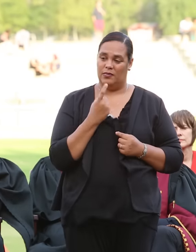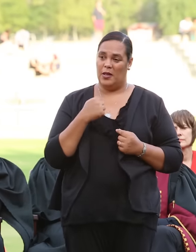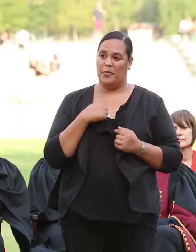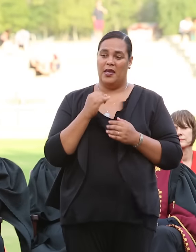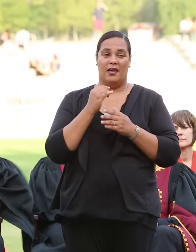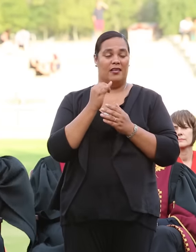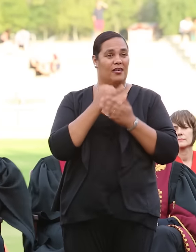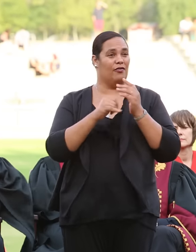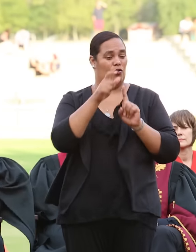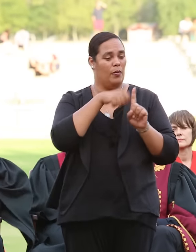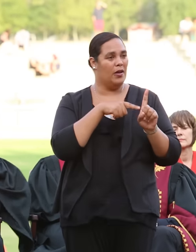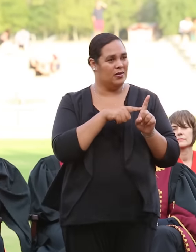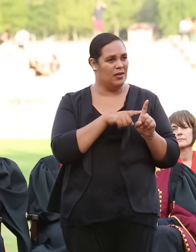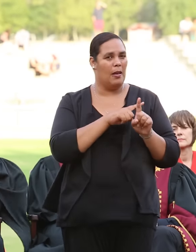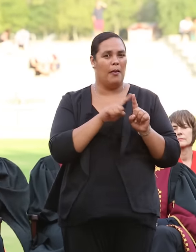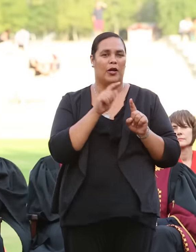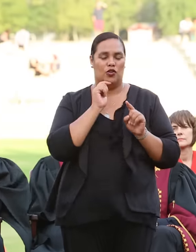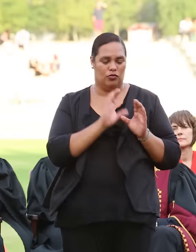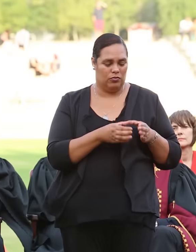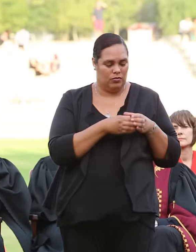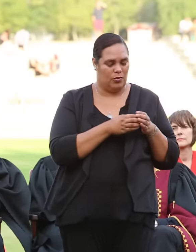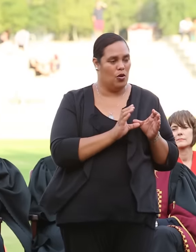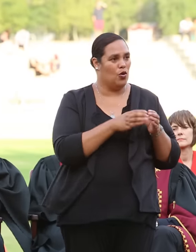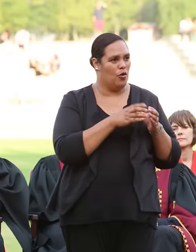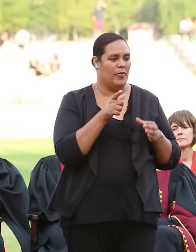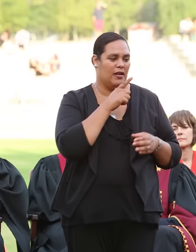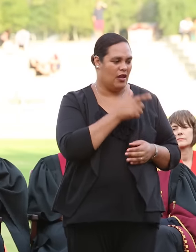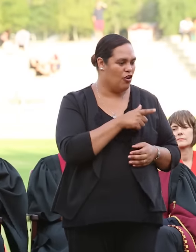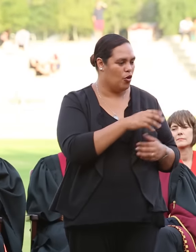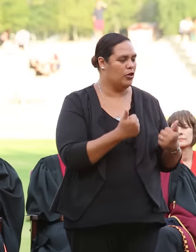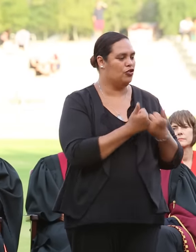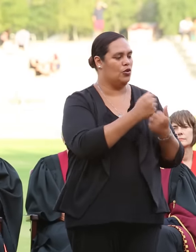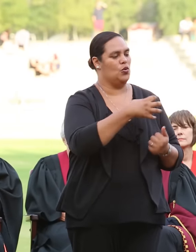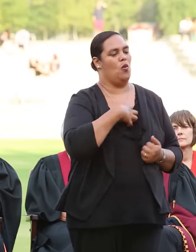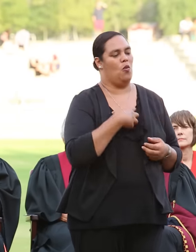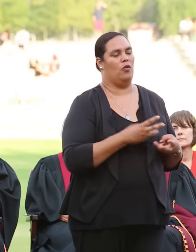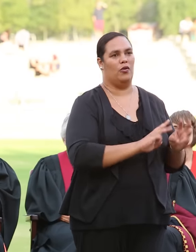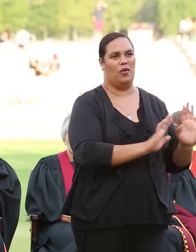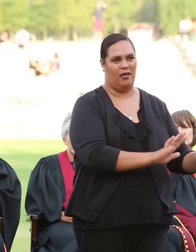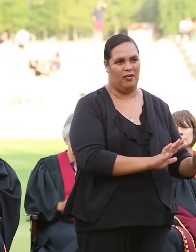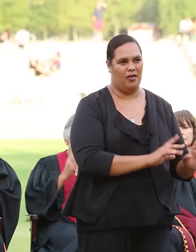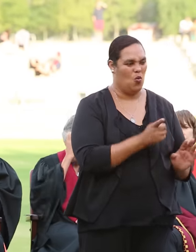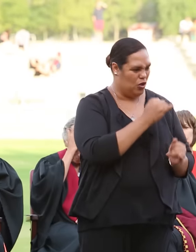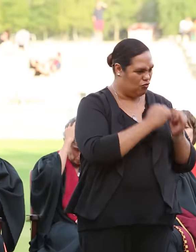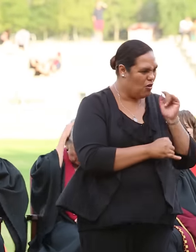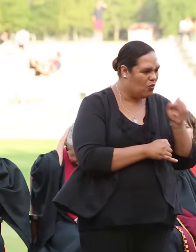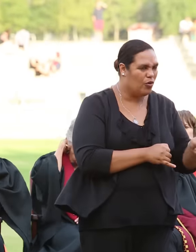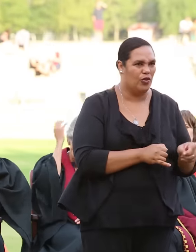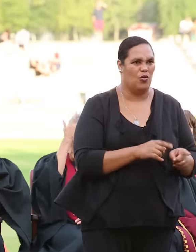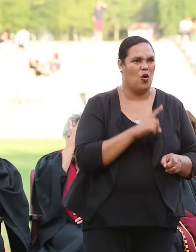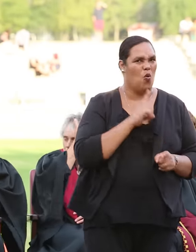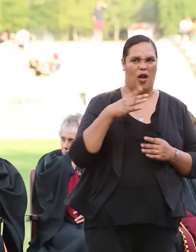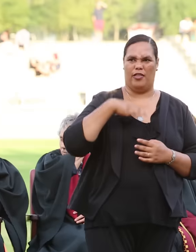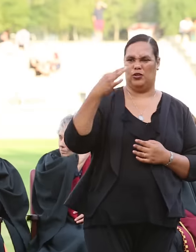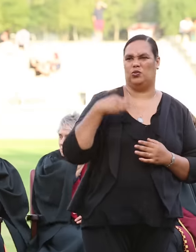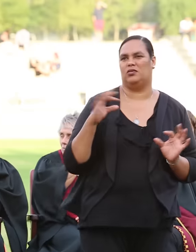but rather to an homogenous group, you are told to challenge your own shortfalls. What was wrong with me? Why did